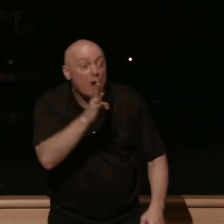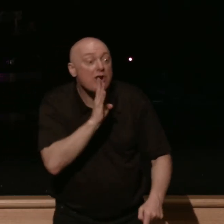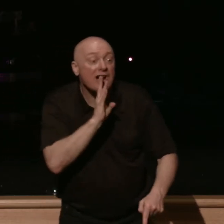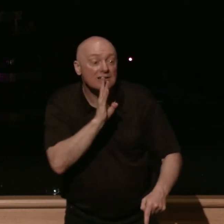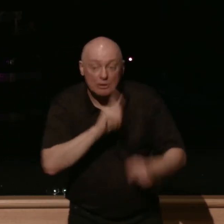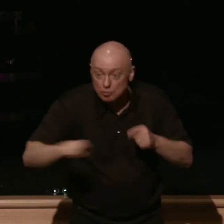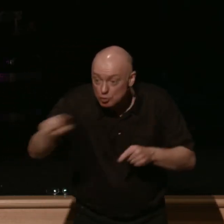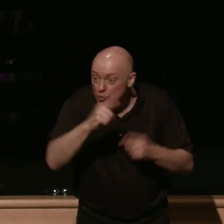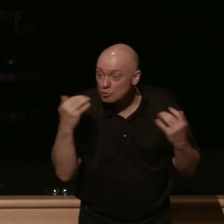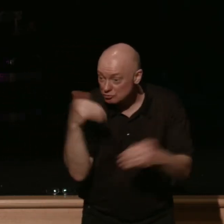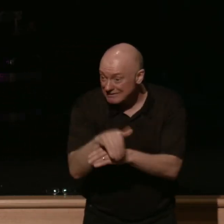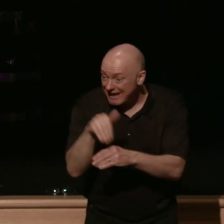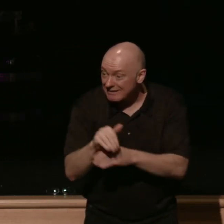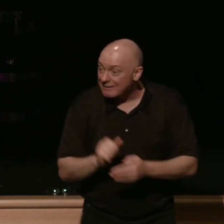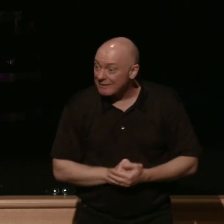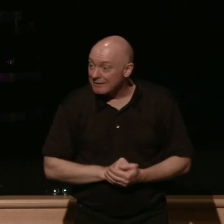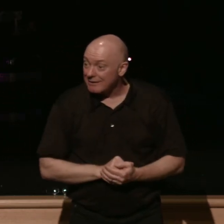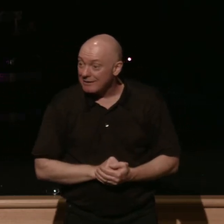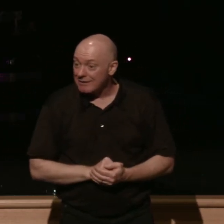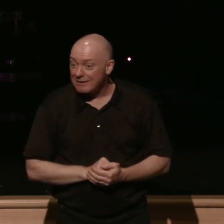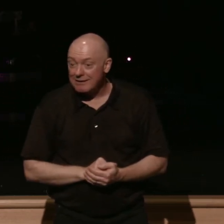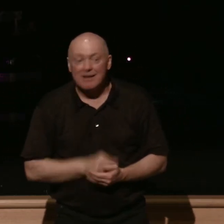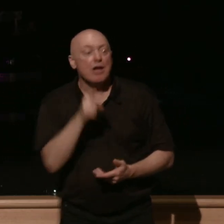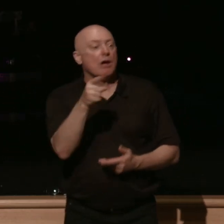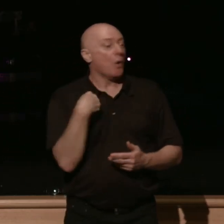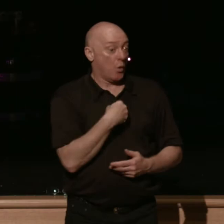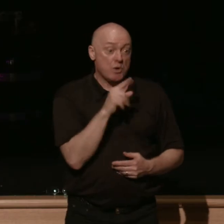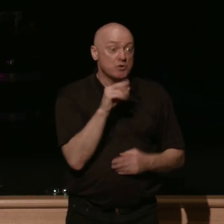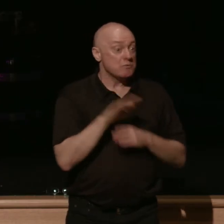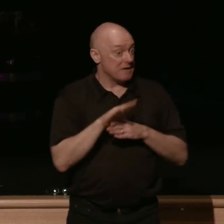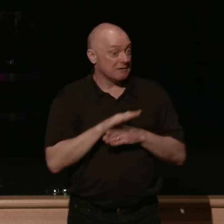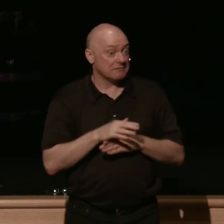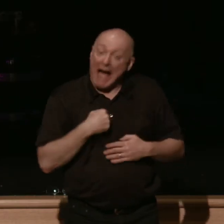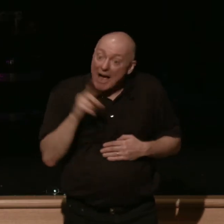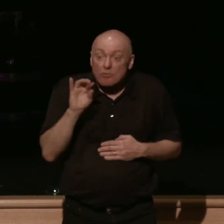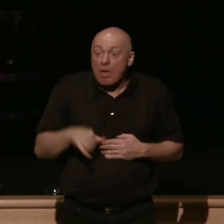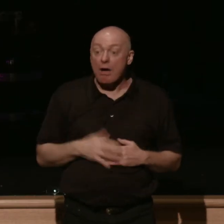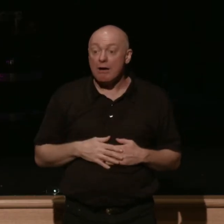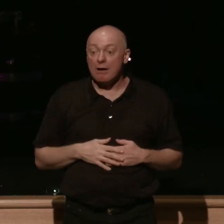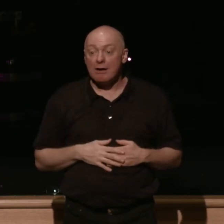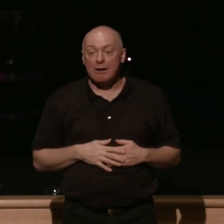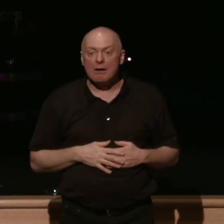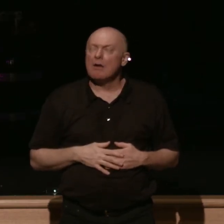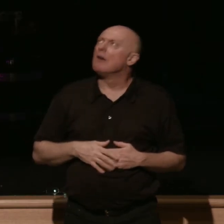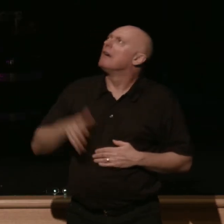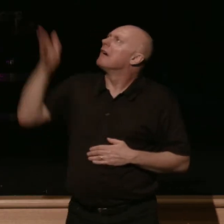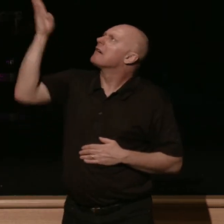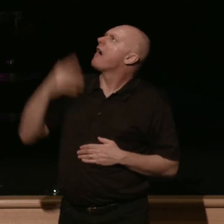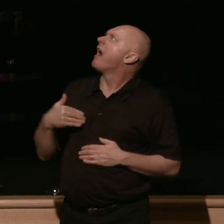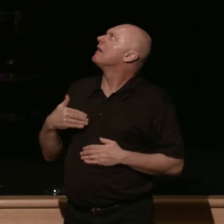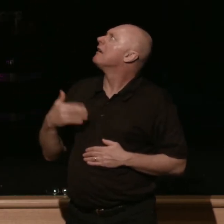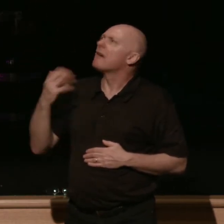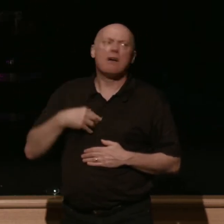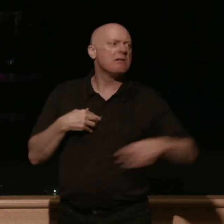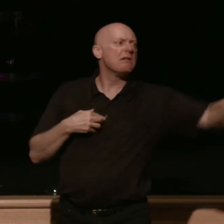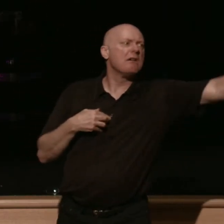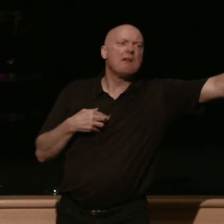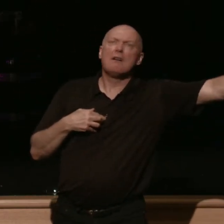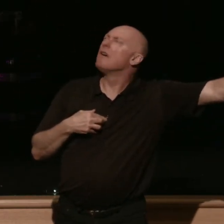we've been too busy haven't we we we do this i do this calling out for justice like this god that's an injustice